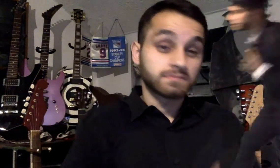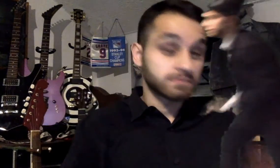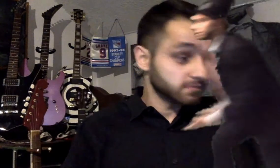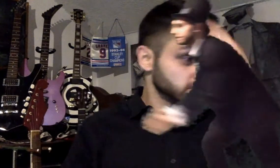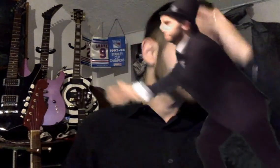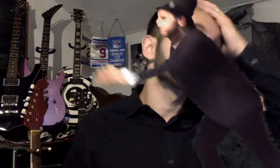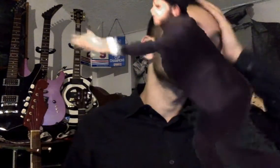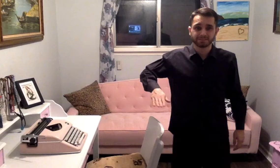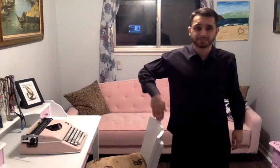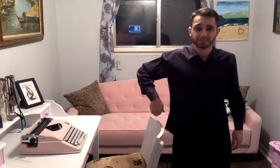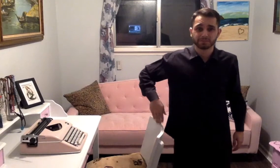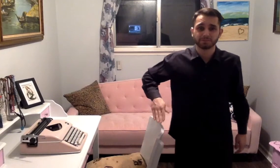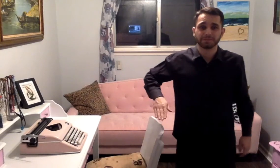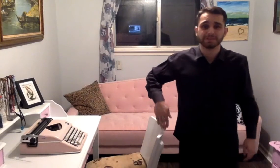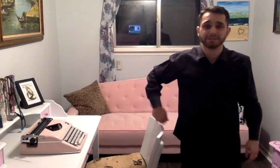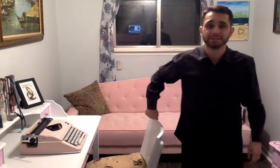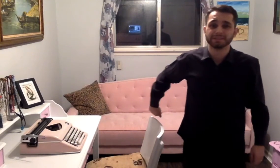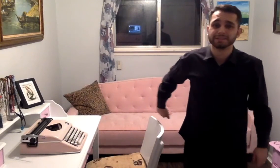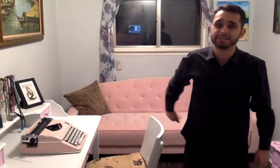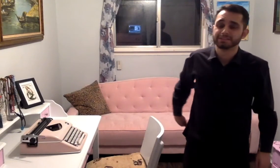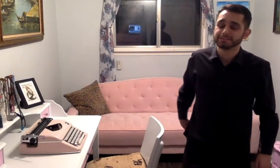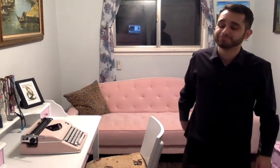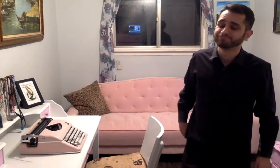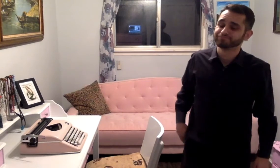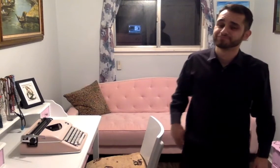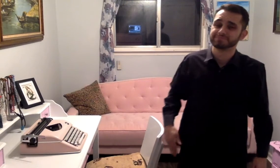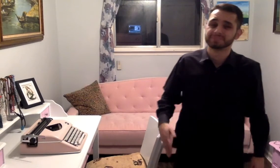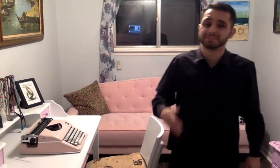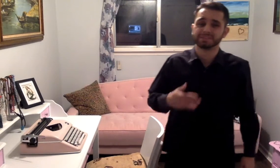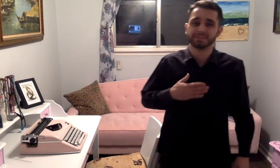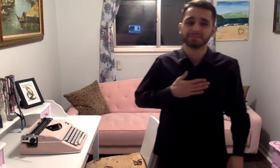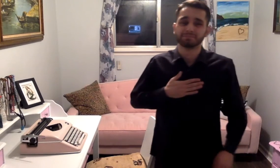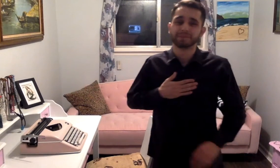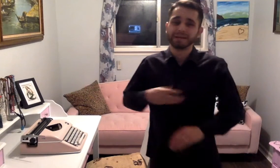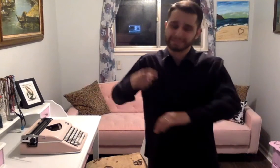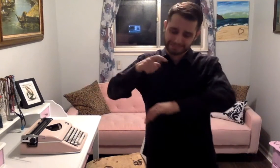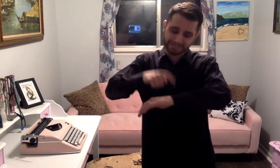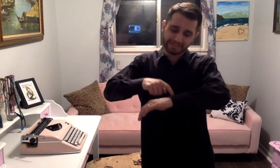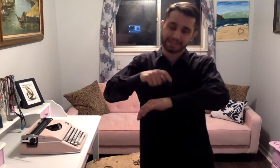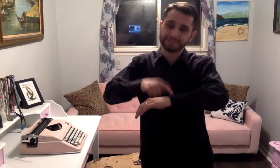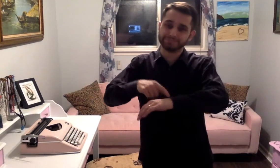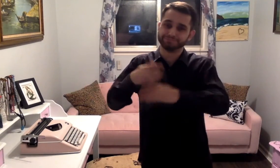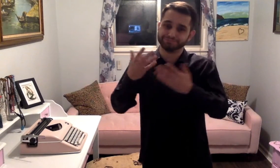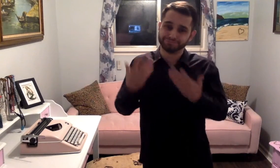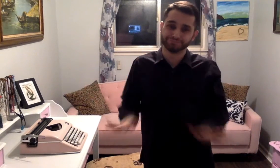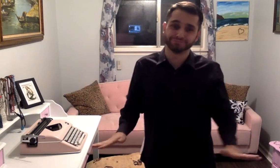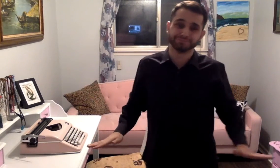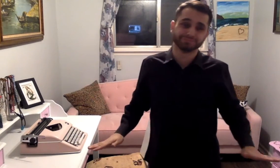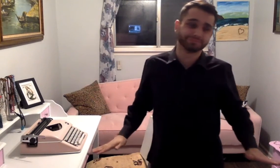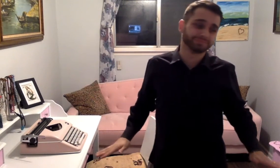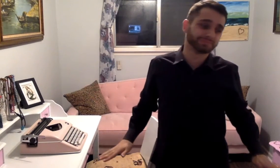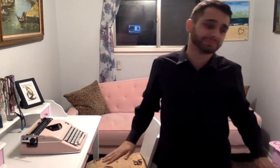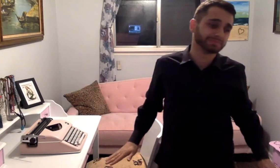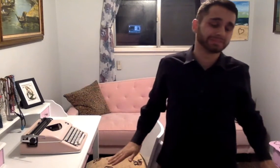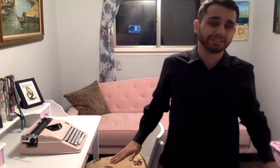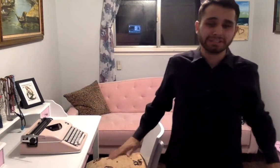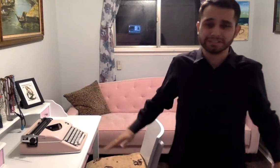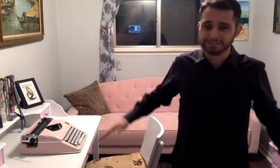Too late. My time has come. Send